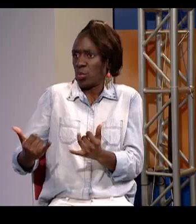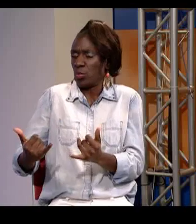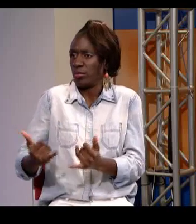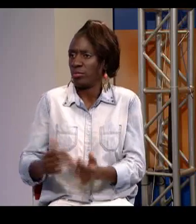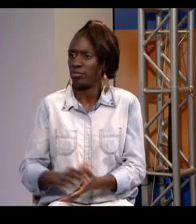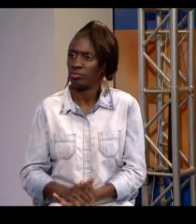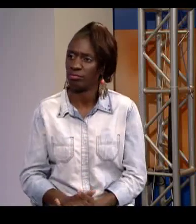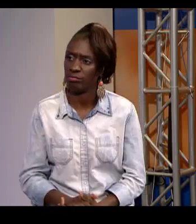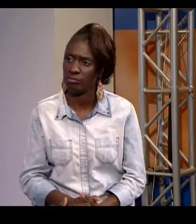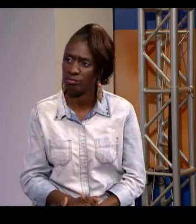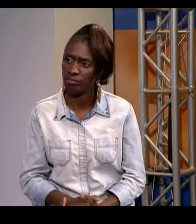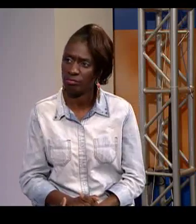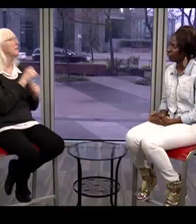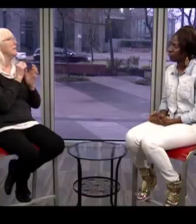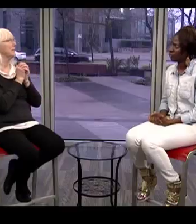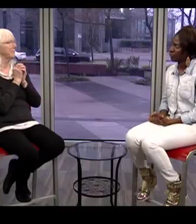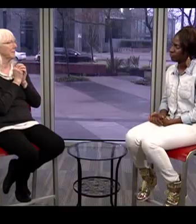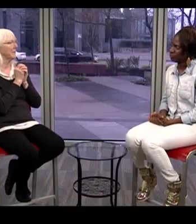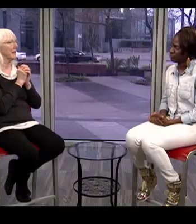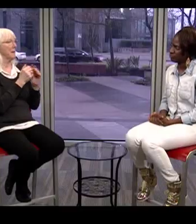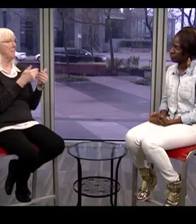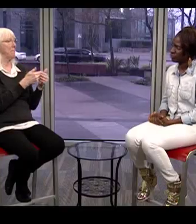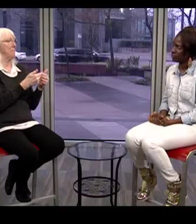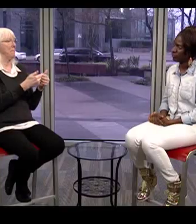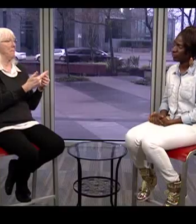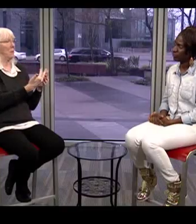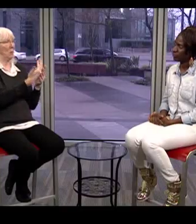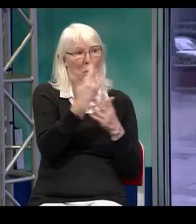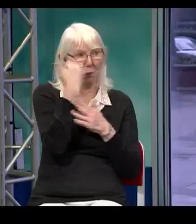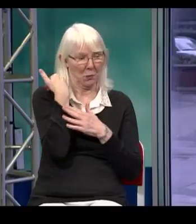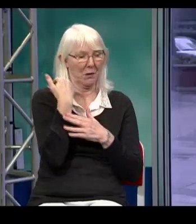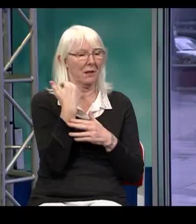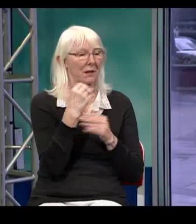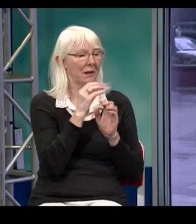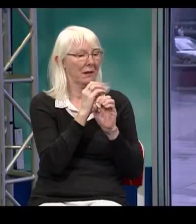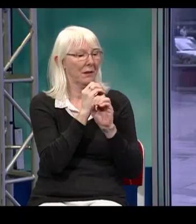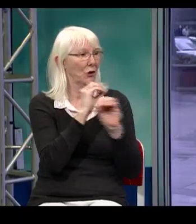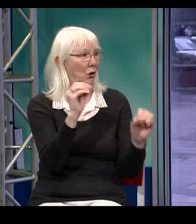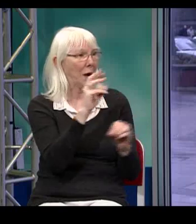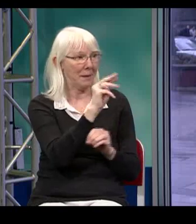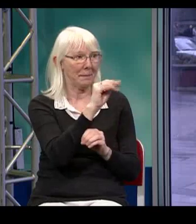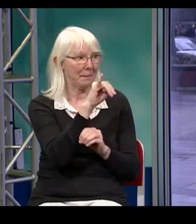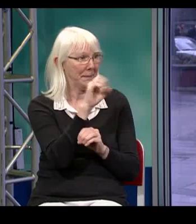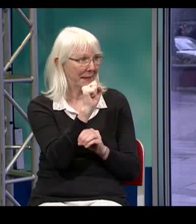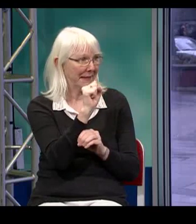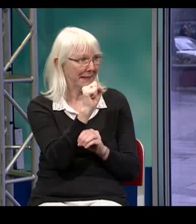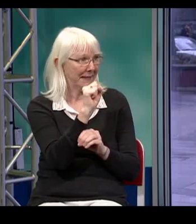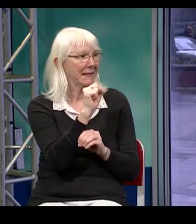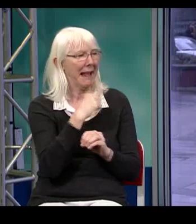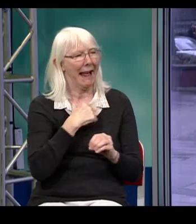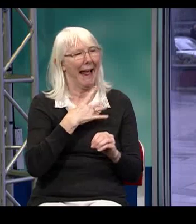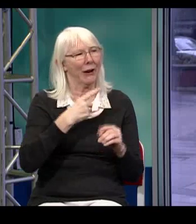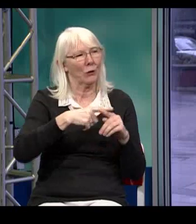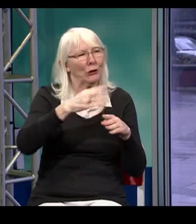comes into the office to do their work? Well, prior to MIS, before we had the service,